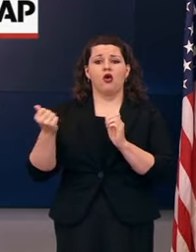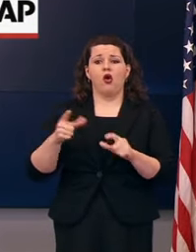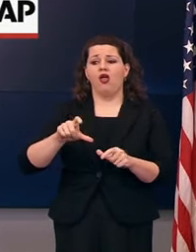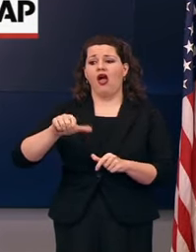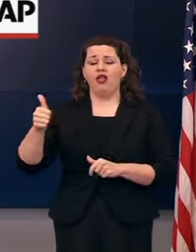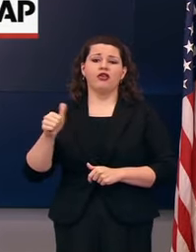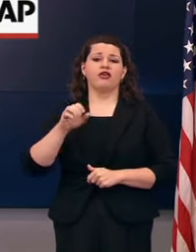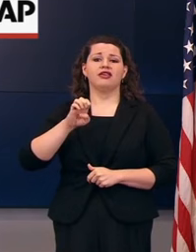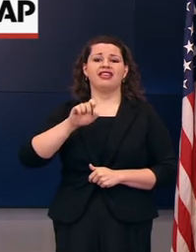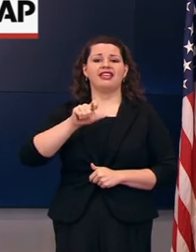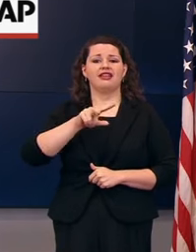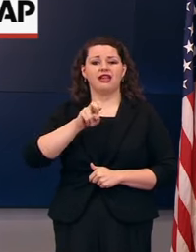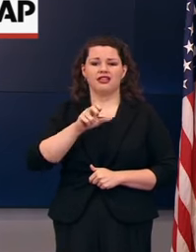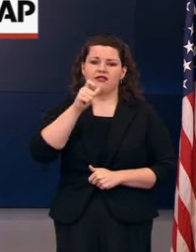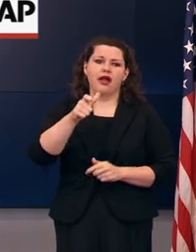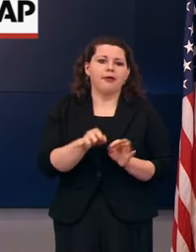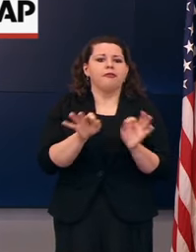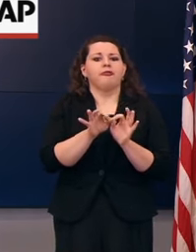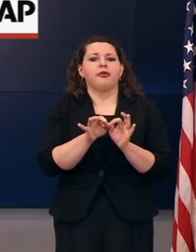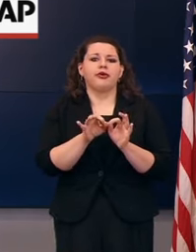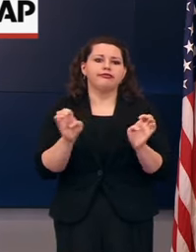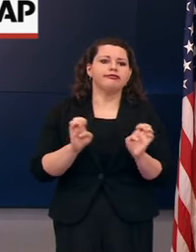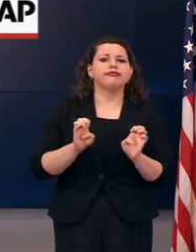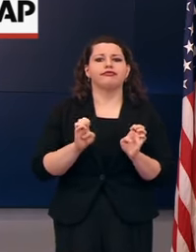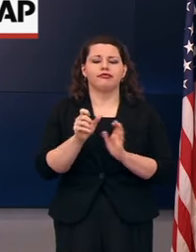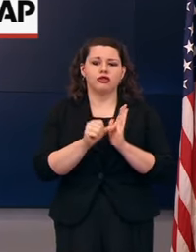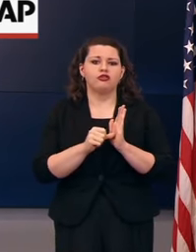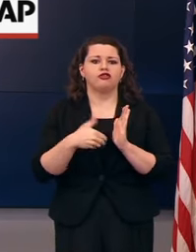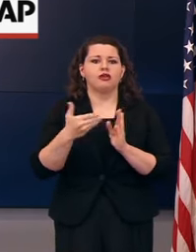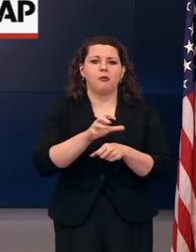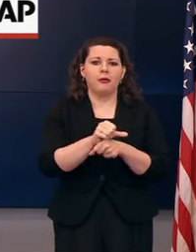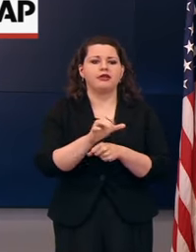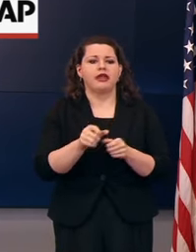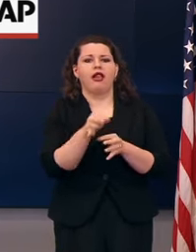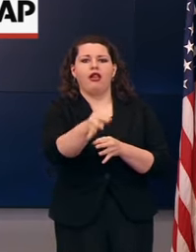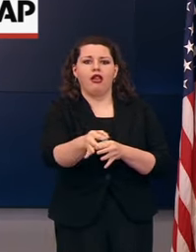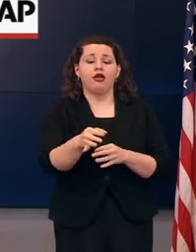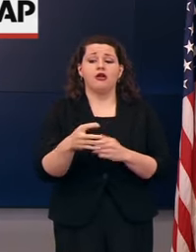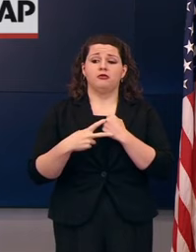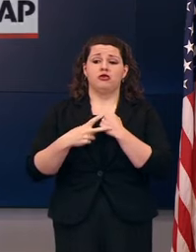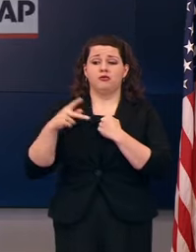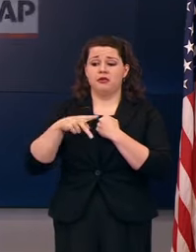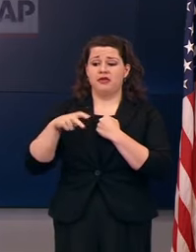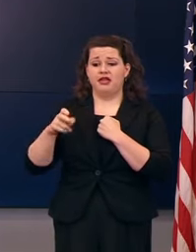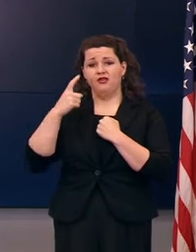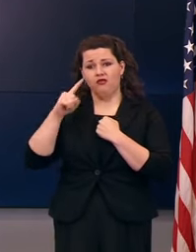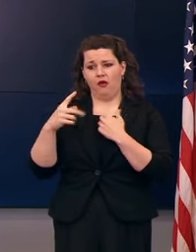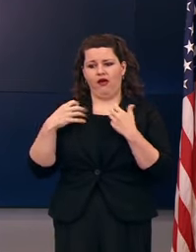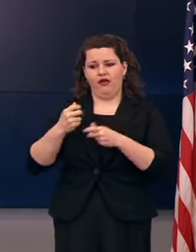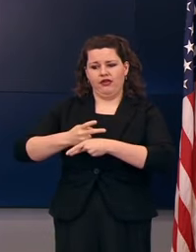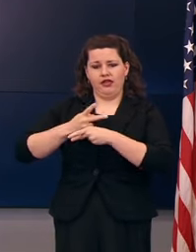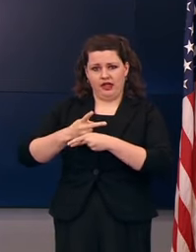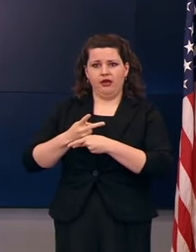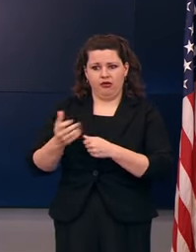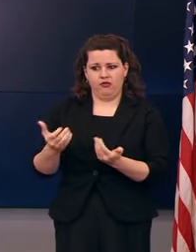elective and non-urgent procedures and appointments, reserving PPE for health care provision, and having patients cover their